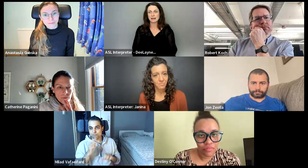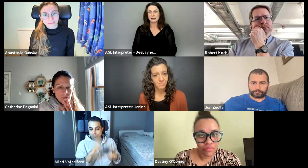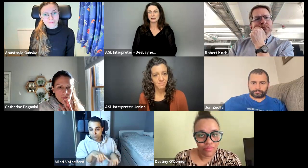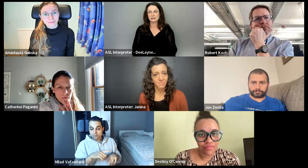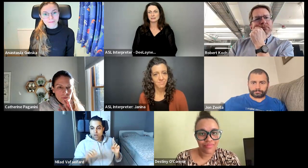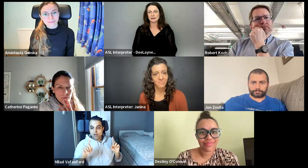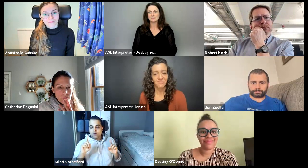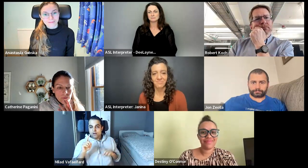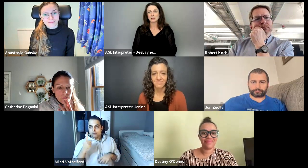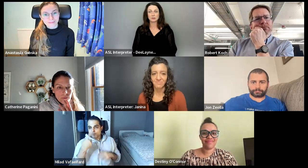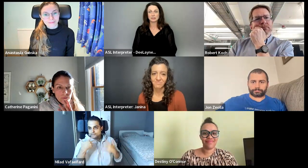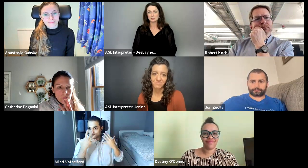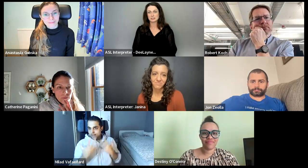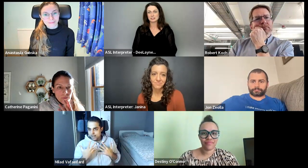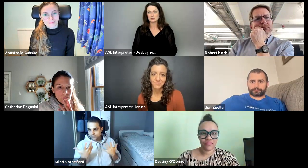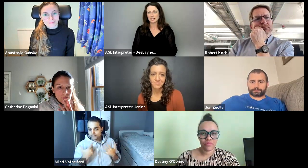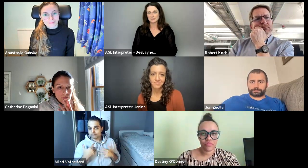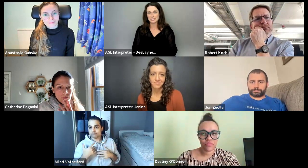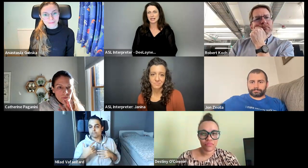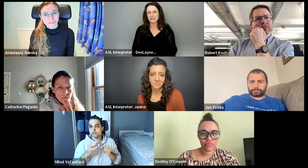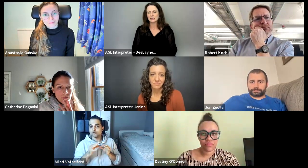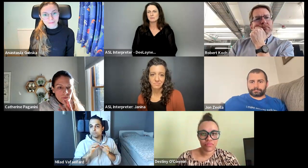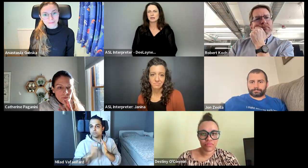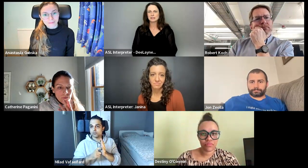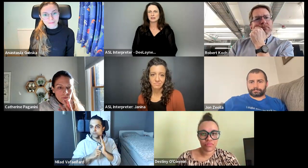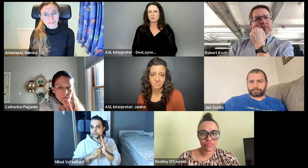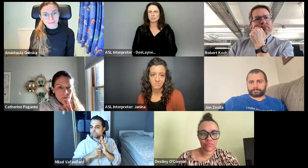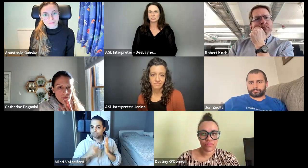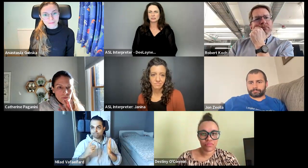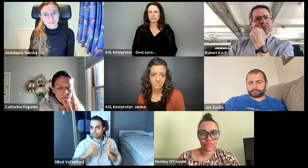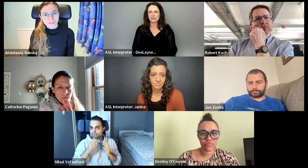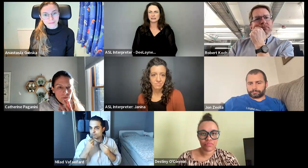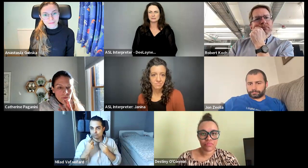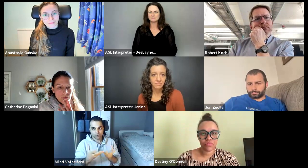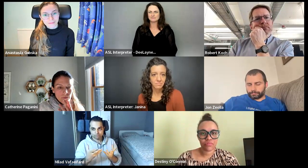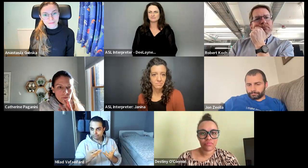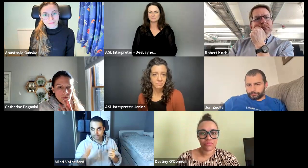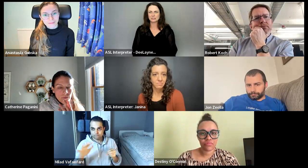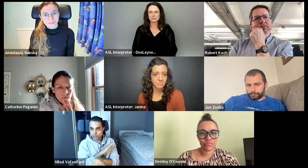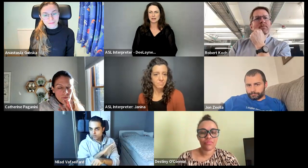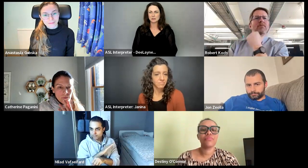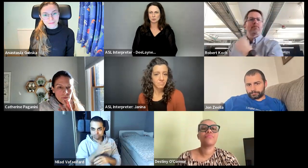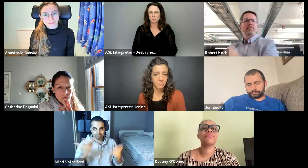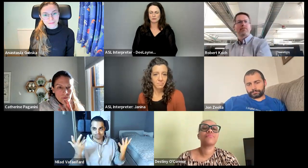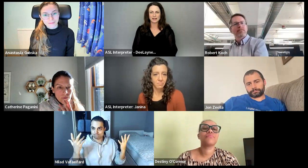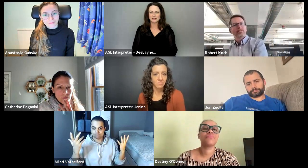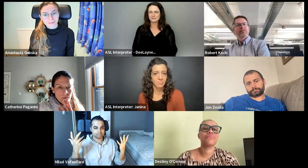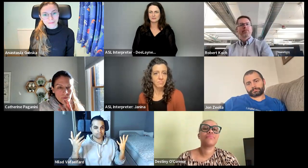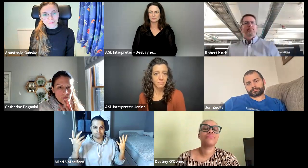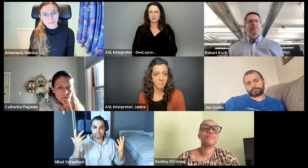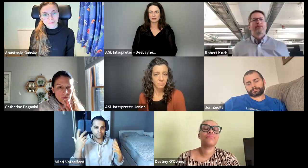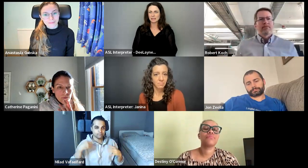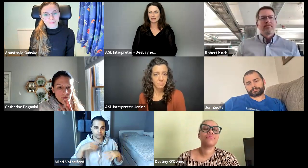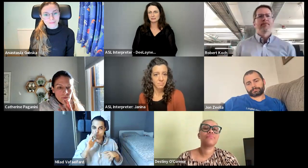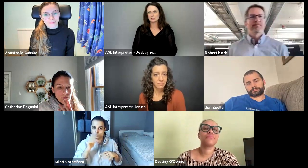attend that. And, um, I'm really interested to see what they have to say, but unfortunately, um, there's not an interpreter provided